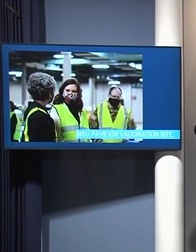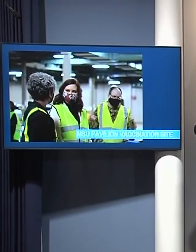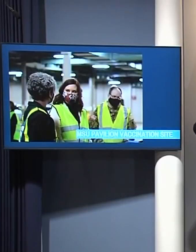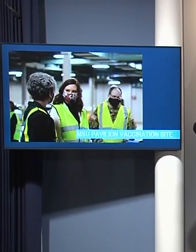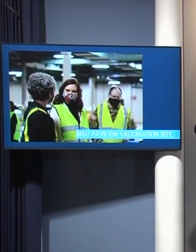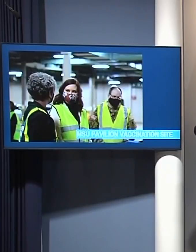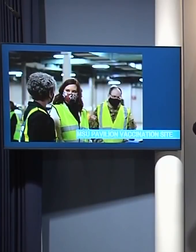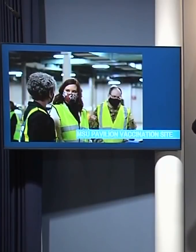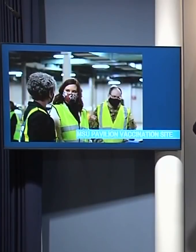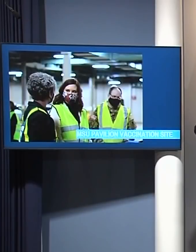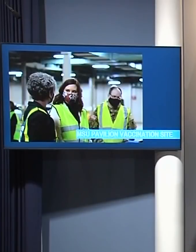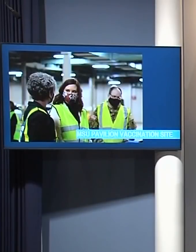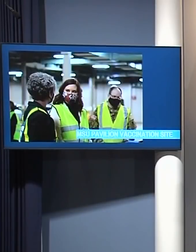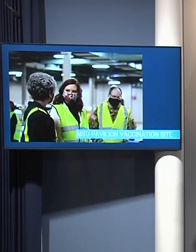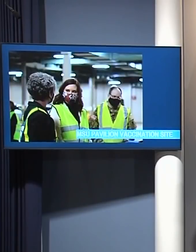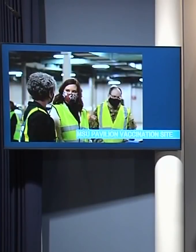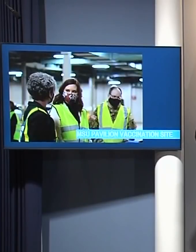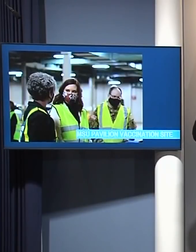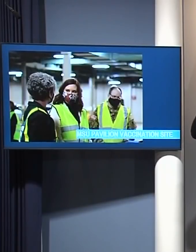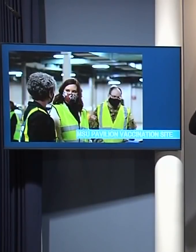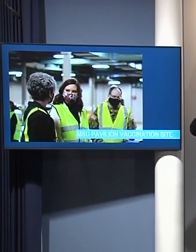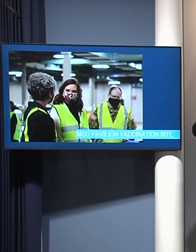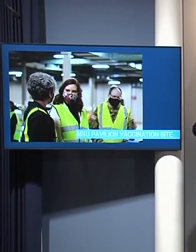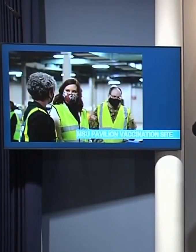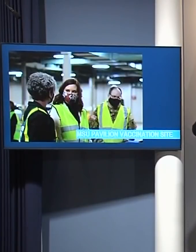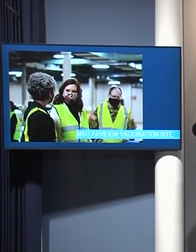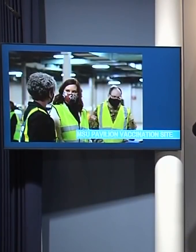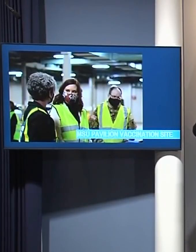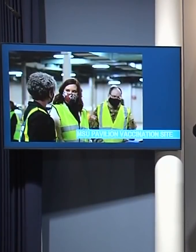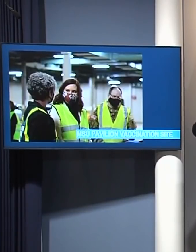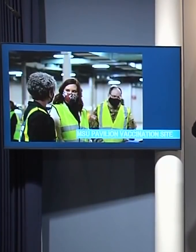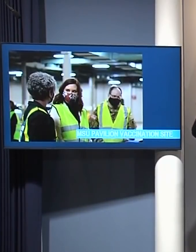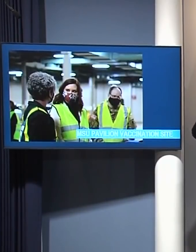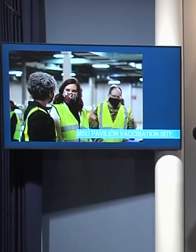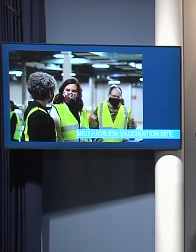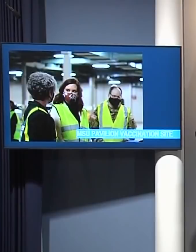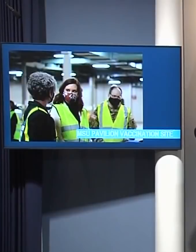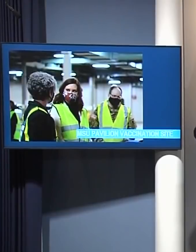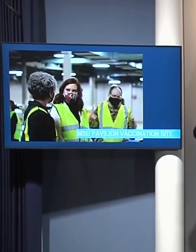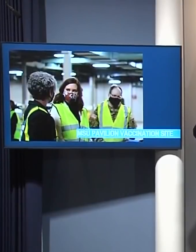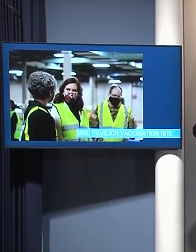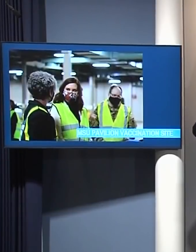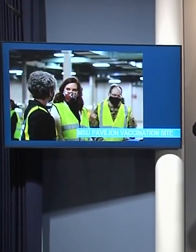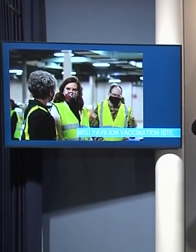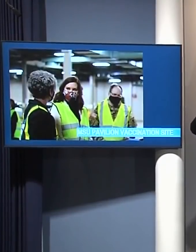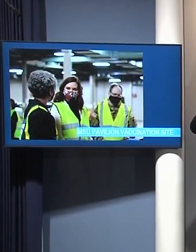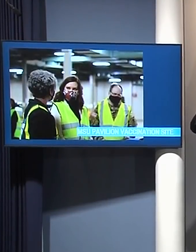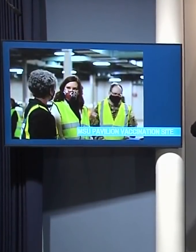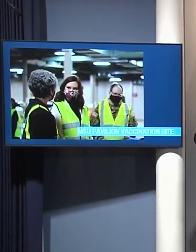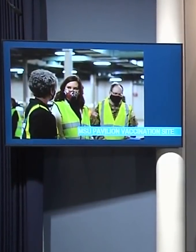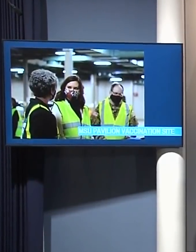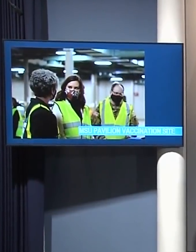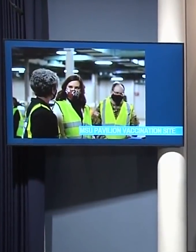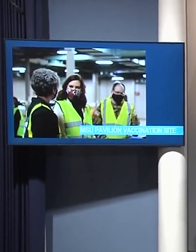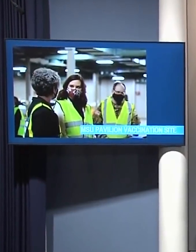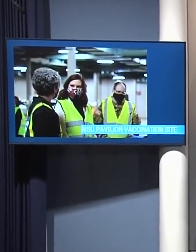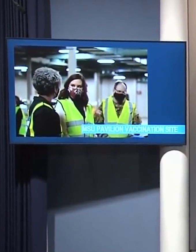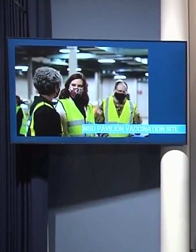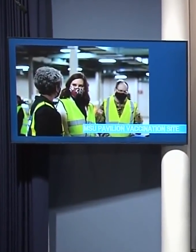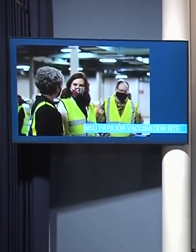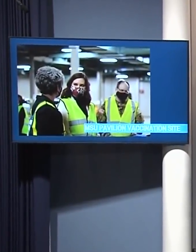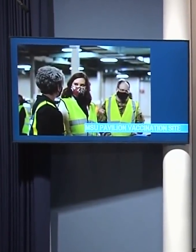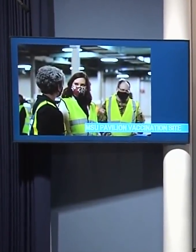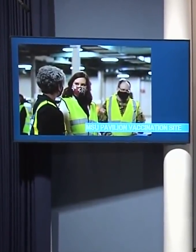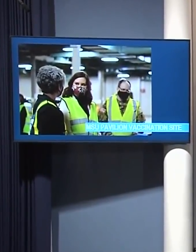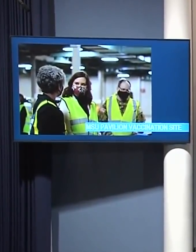Ingham County Health Officer Linda Vale, and Lieutenant Colonel Karen Sims. It was so amazing